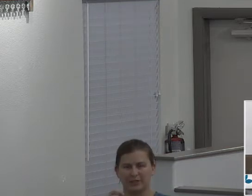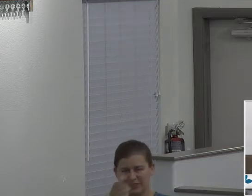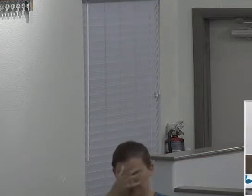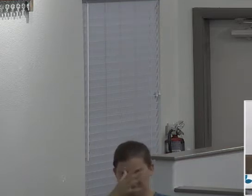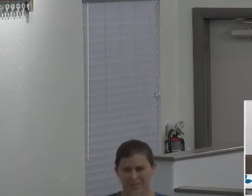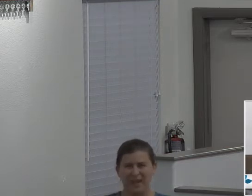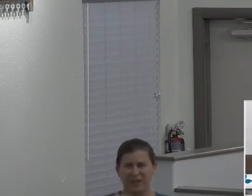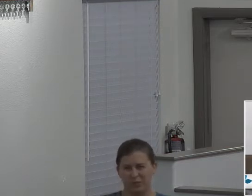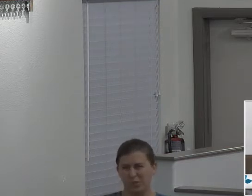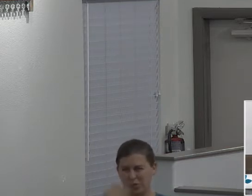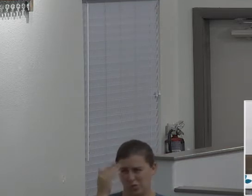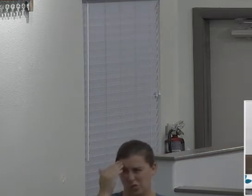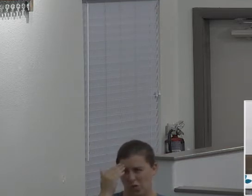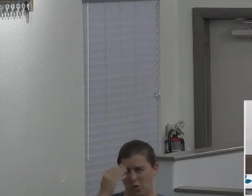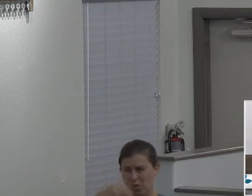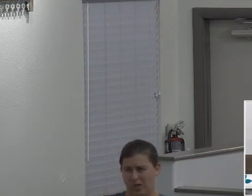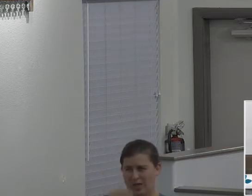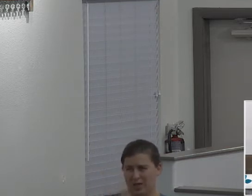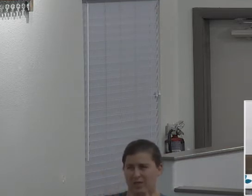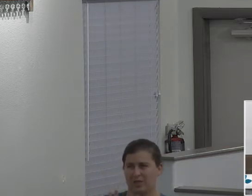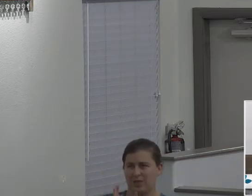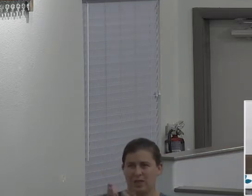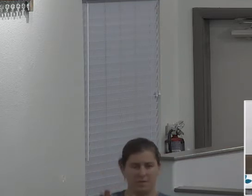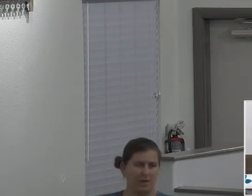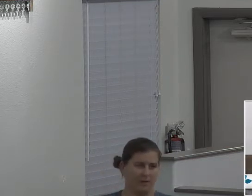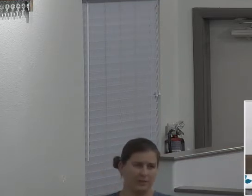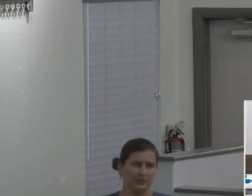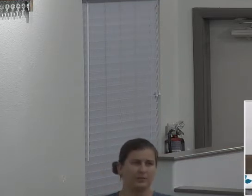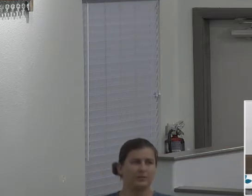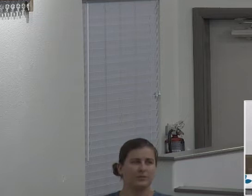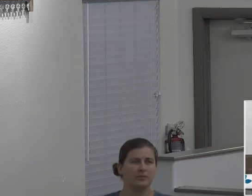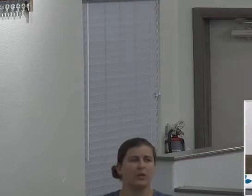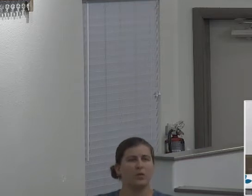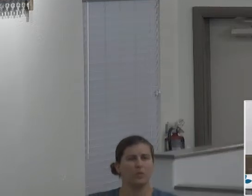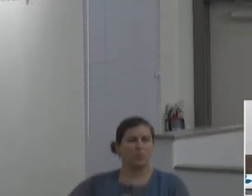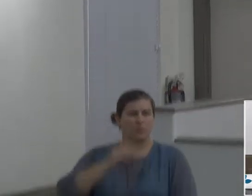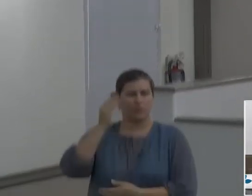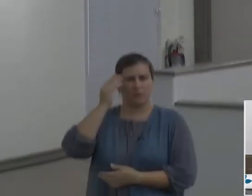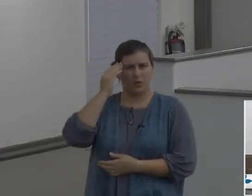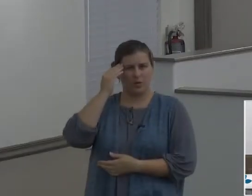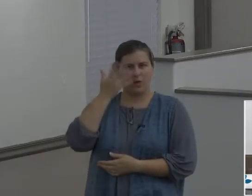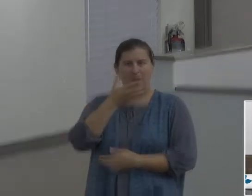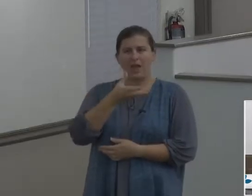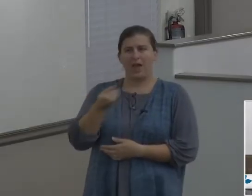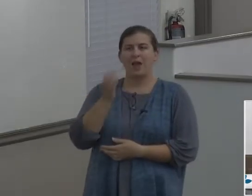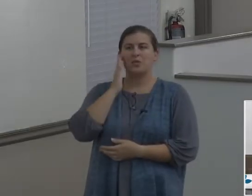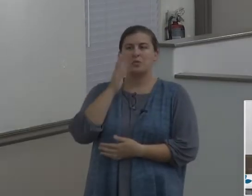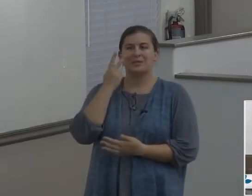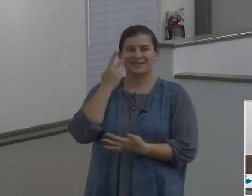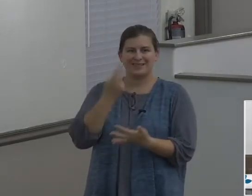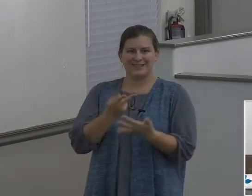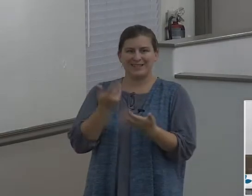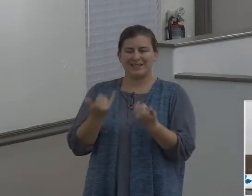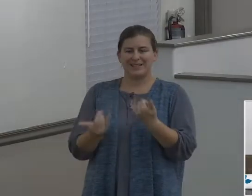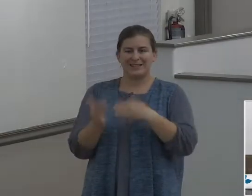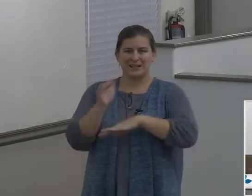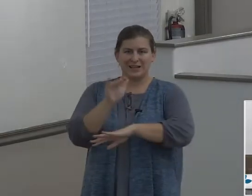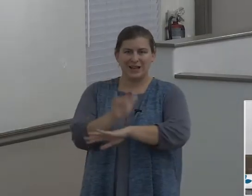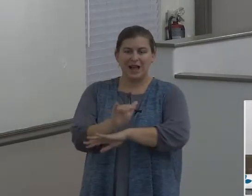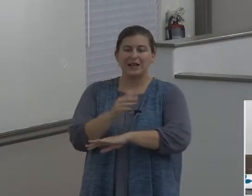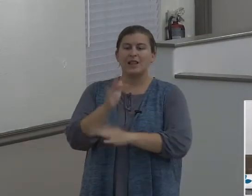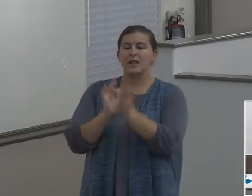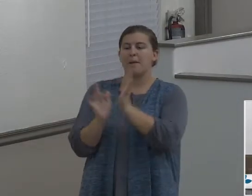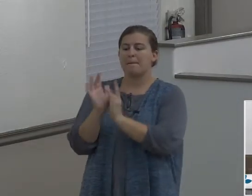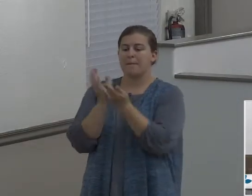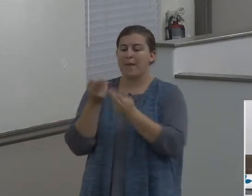We know that, and we'll see this in the Bible tonight, the Bible calls him a just man, meaning